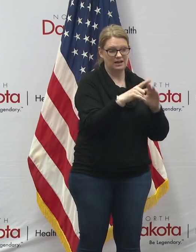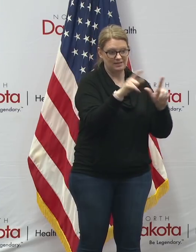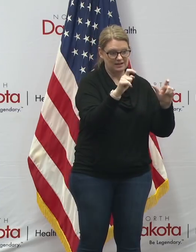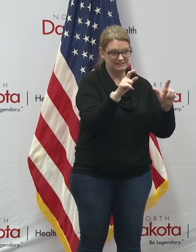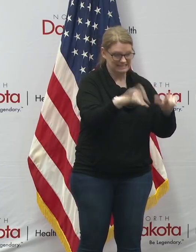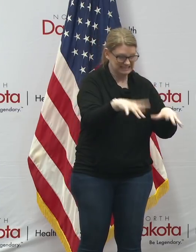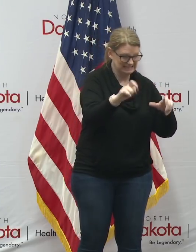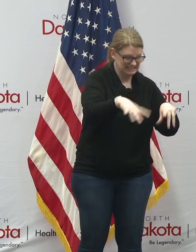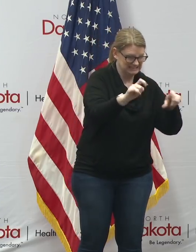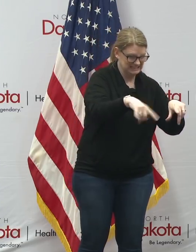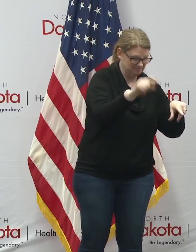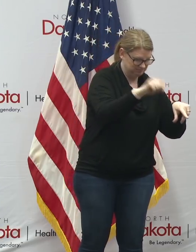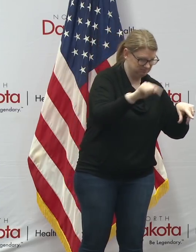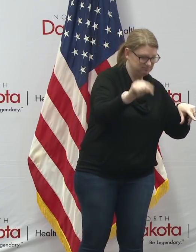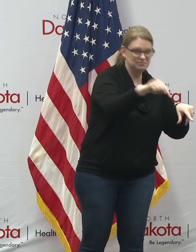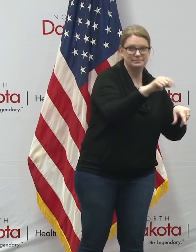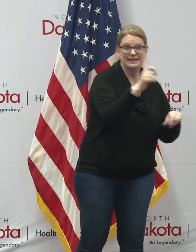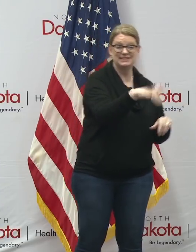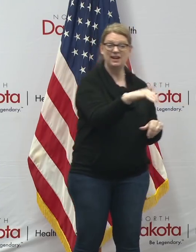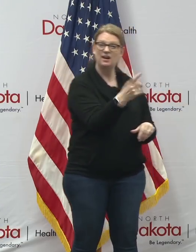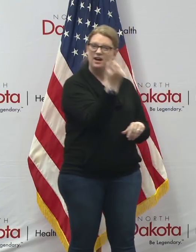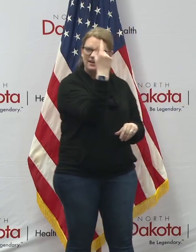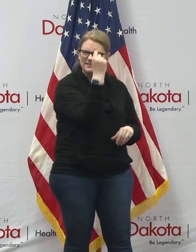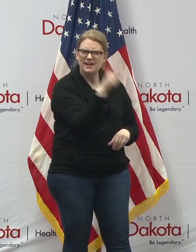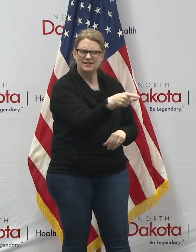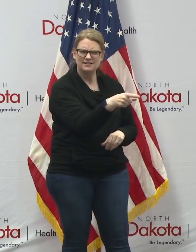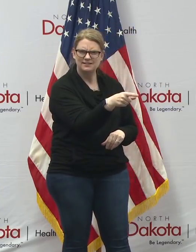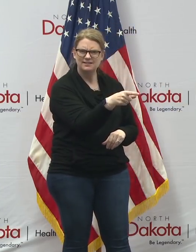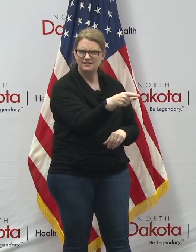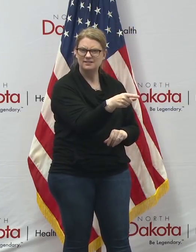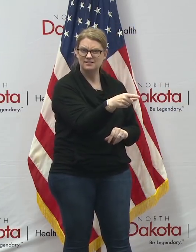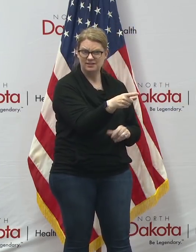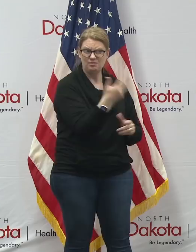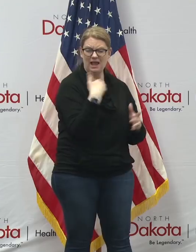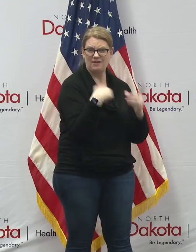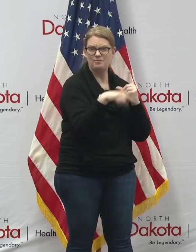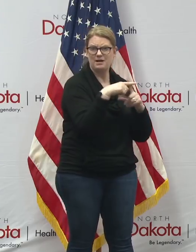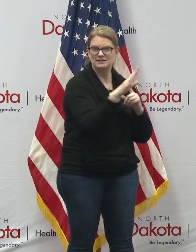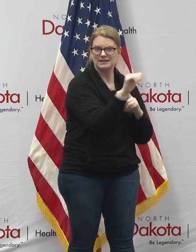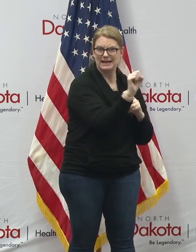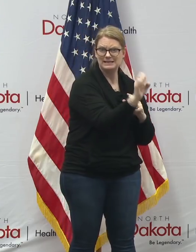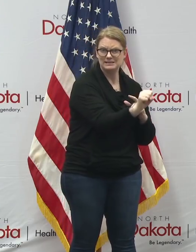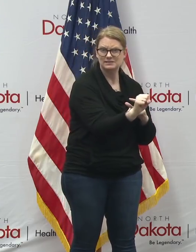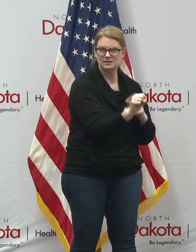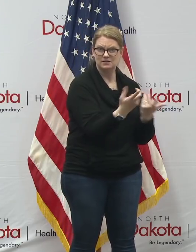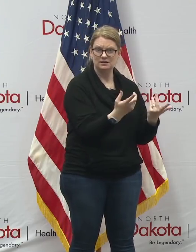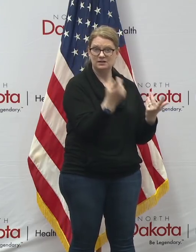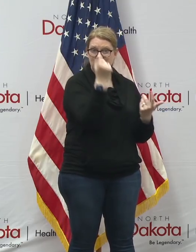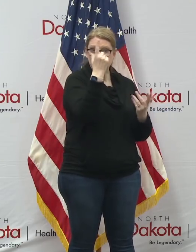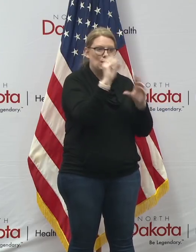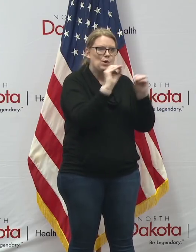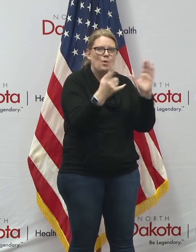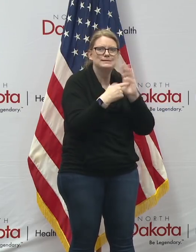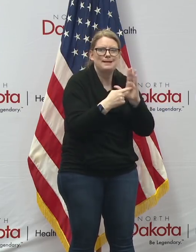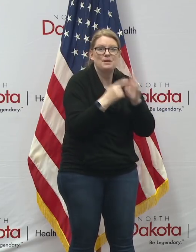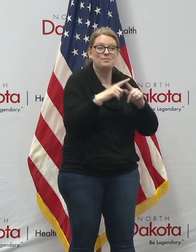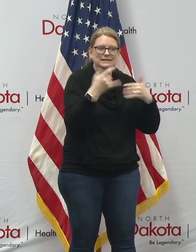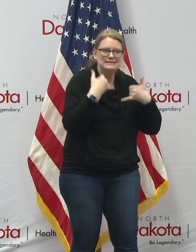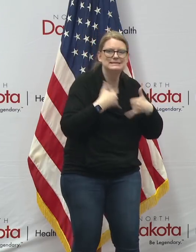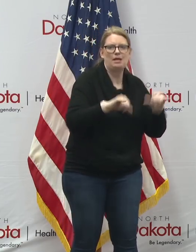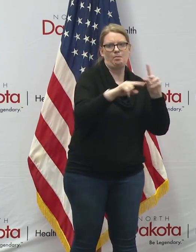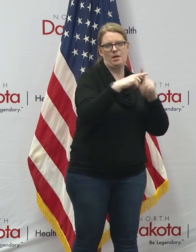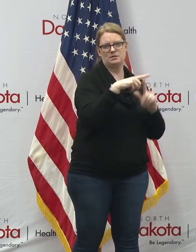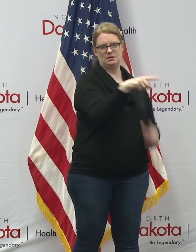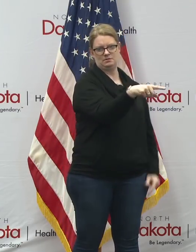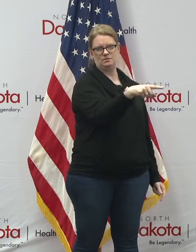that there are a number of positive cases that just weren't showing up or they were asymptomatic we think that's information that could help every model